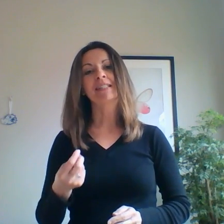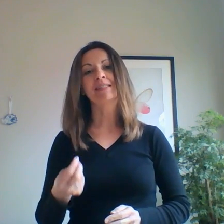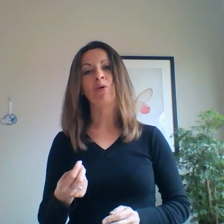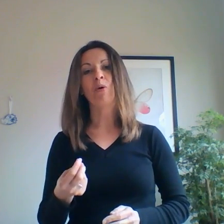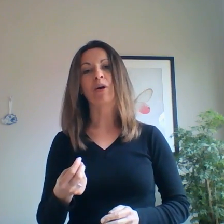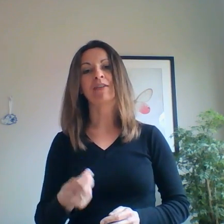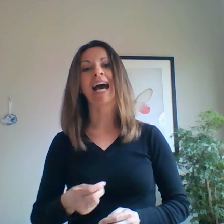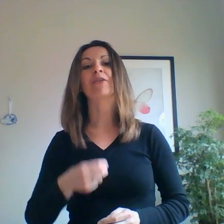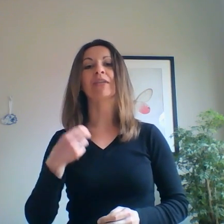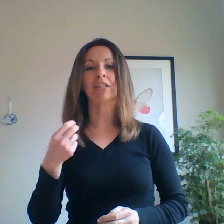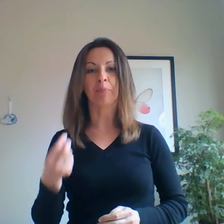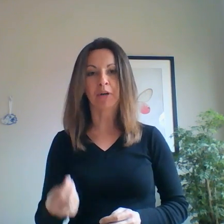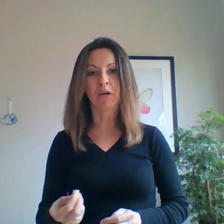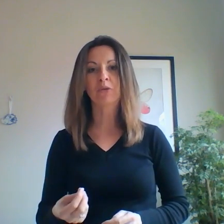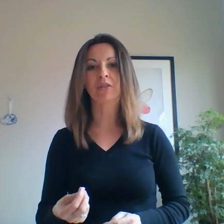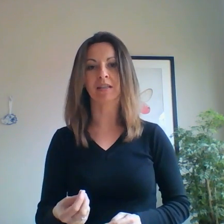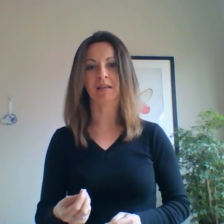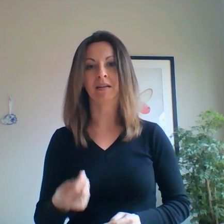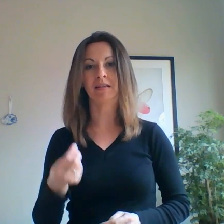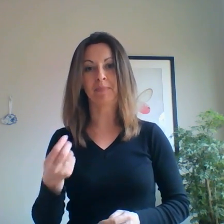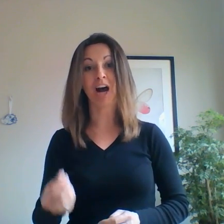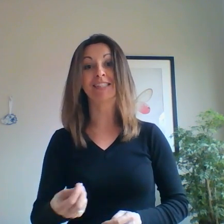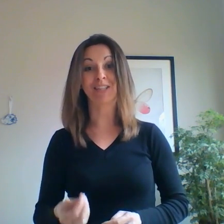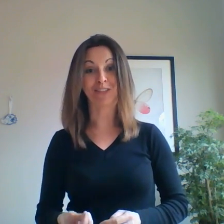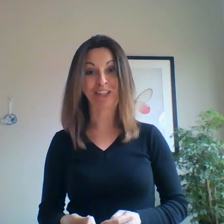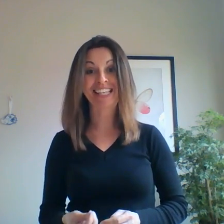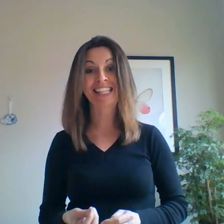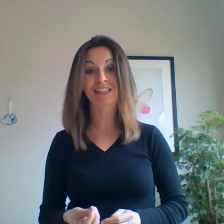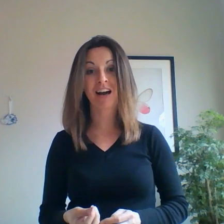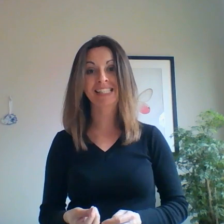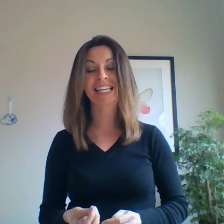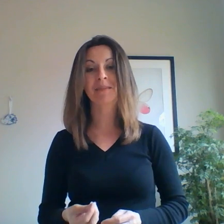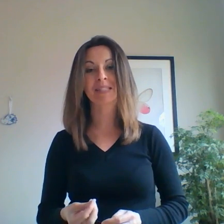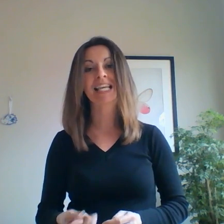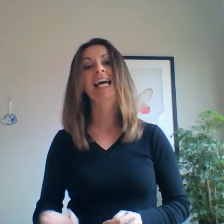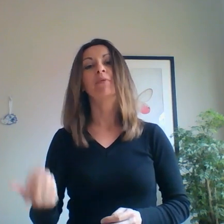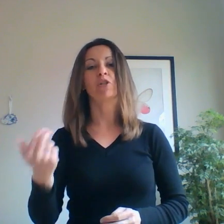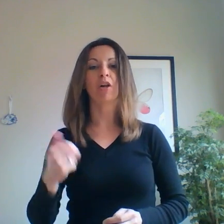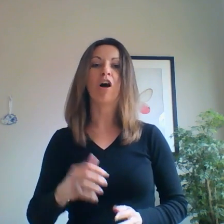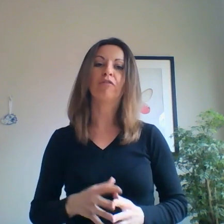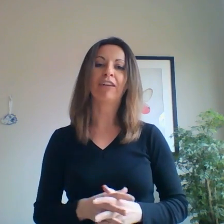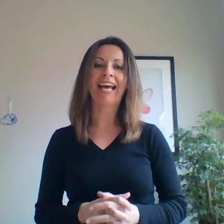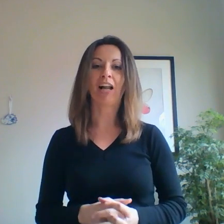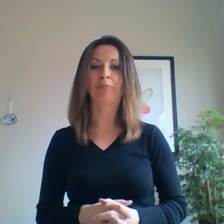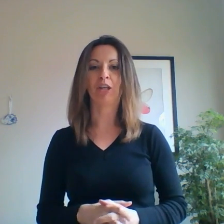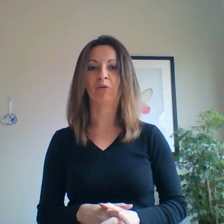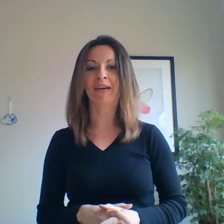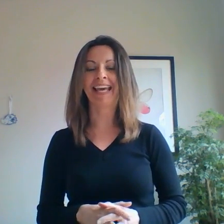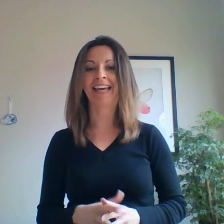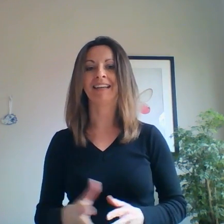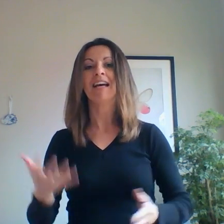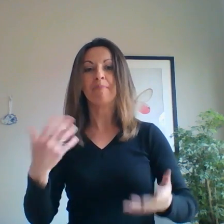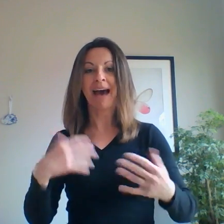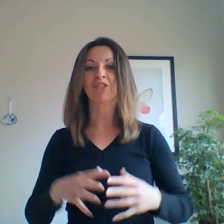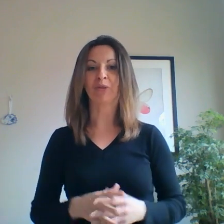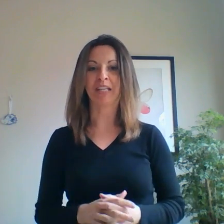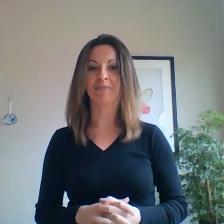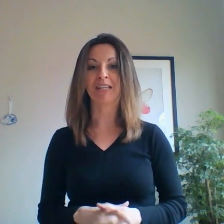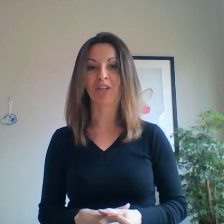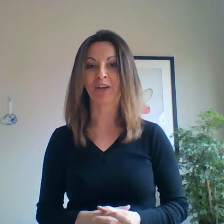more on how you can approach the process of learning these concepts which will hopefully help you in mastering the material